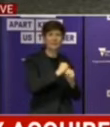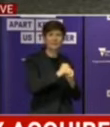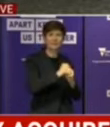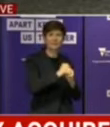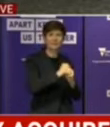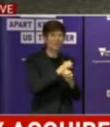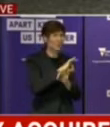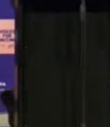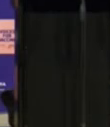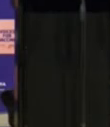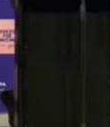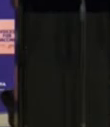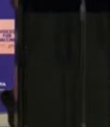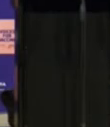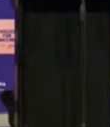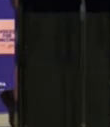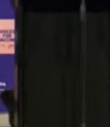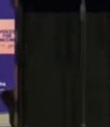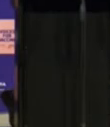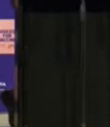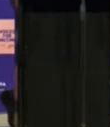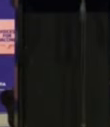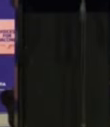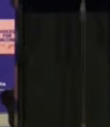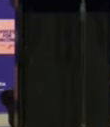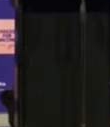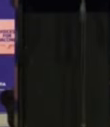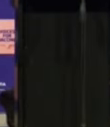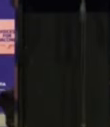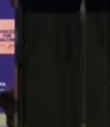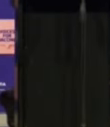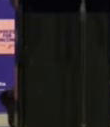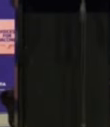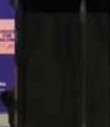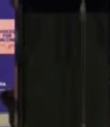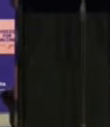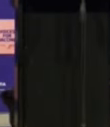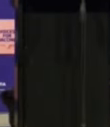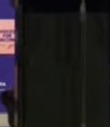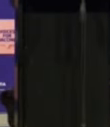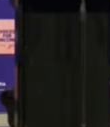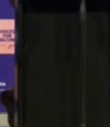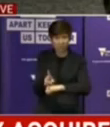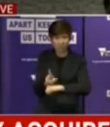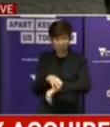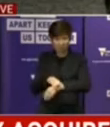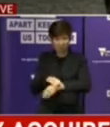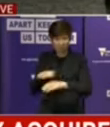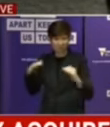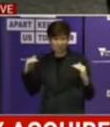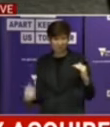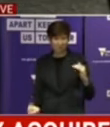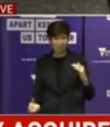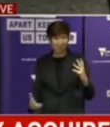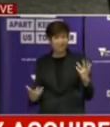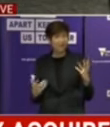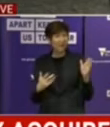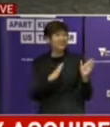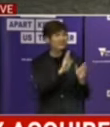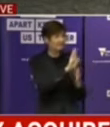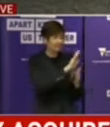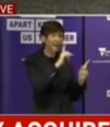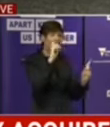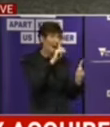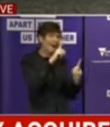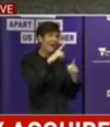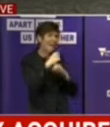is Dan next? I would direct you to IBAC if you want to ask them questions about what they're doing and not doing. Premier, when you wine and dine